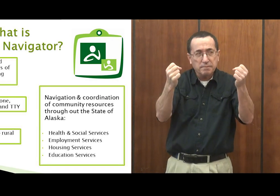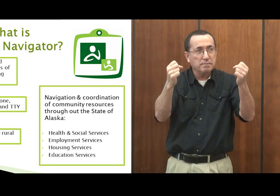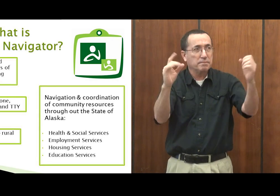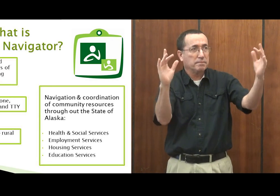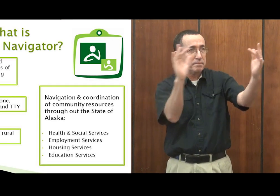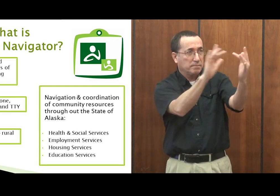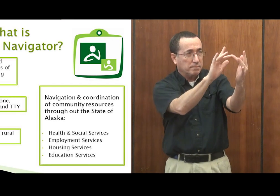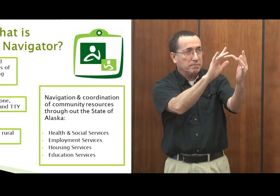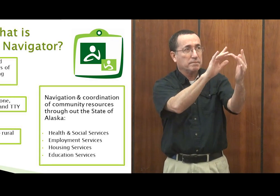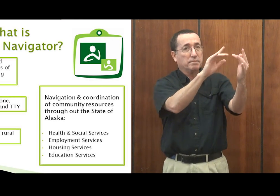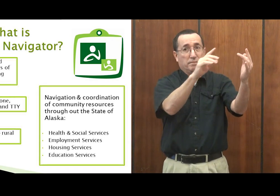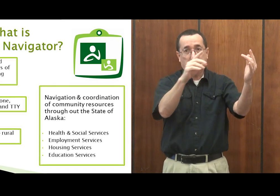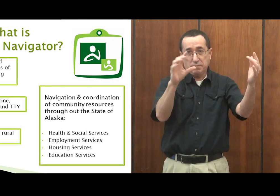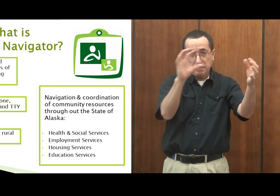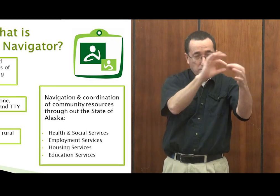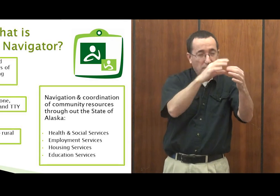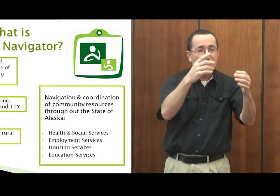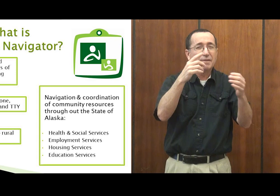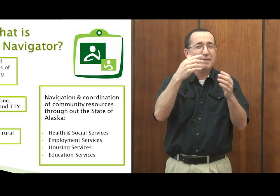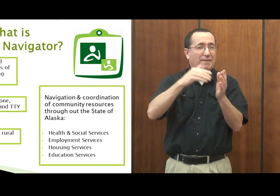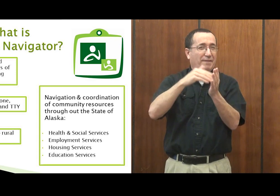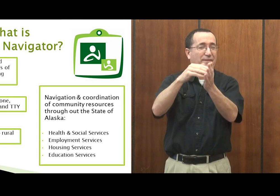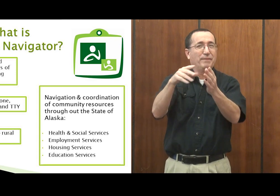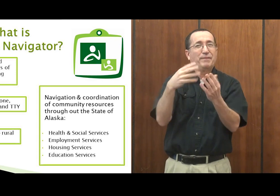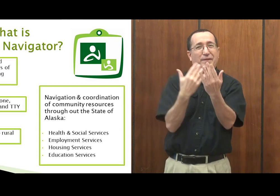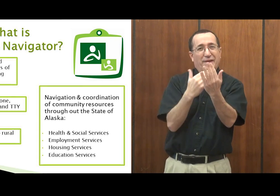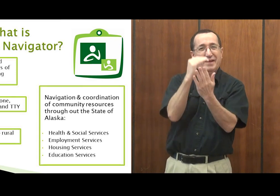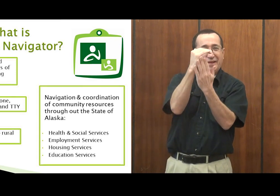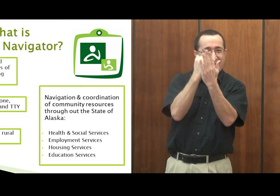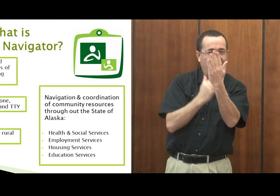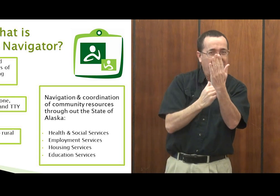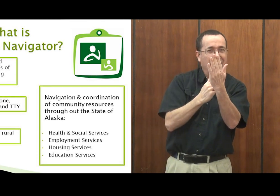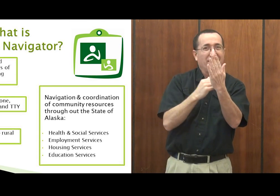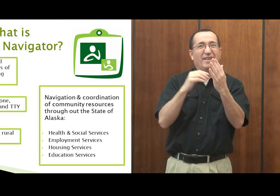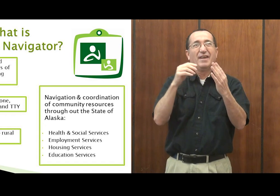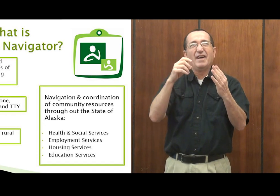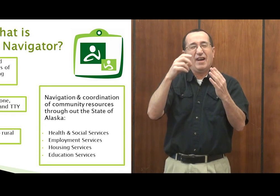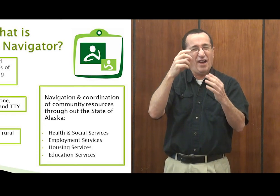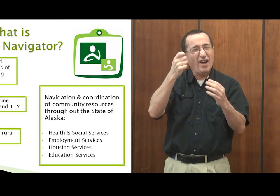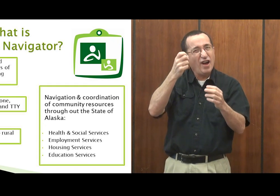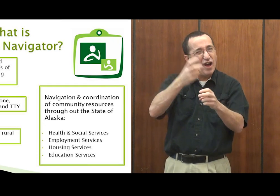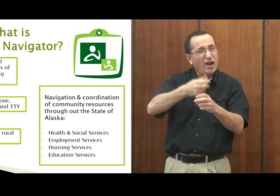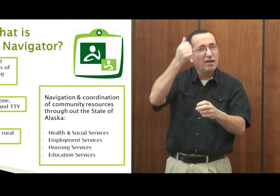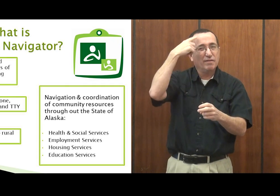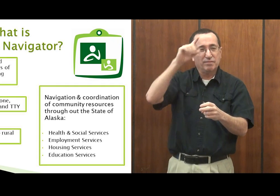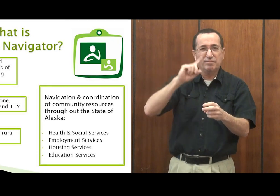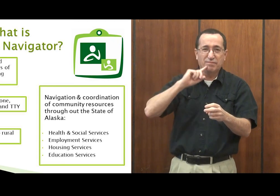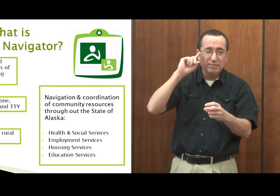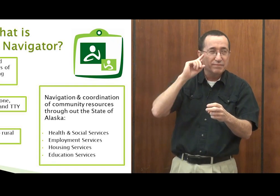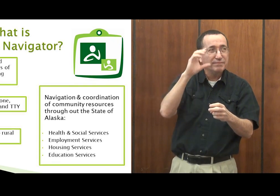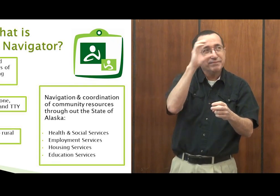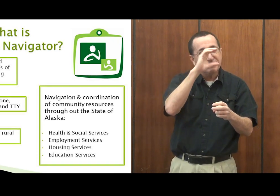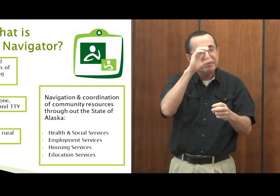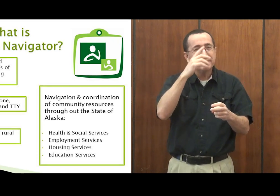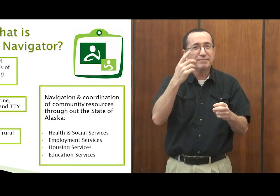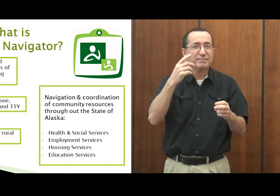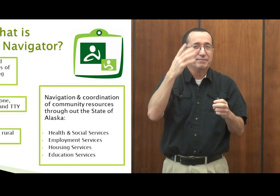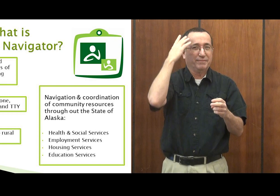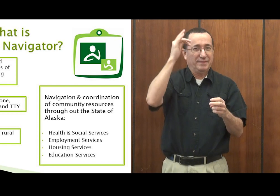mental health resources if they need to, and that's very hard for deaf and hard-of-hearing people